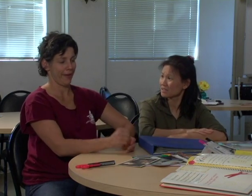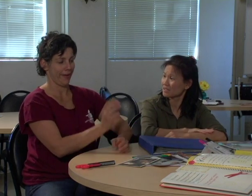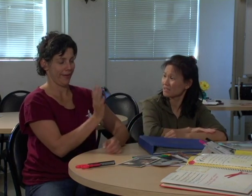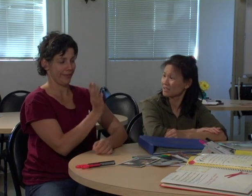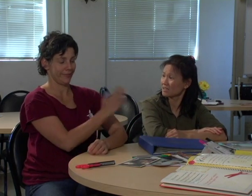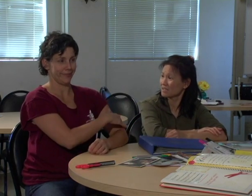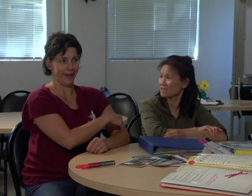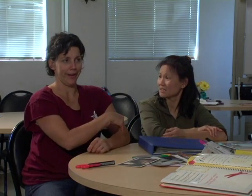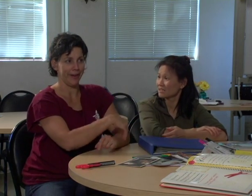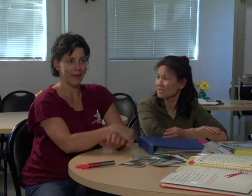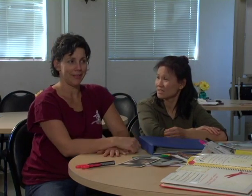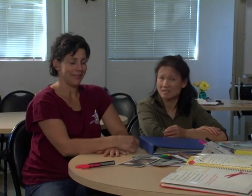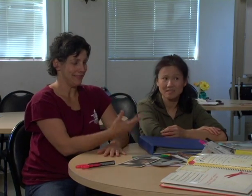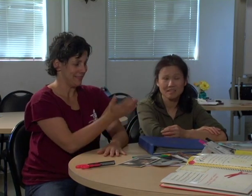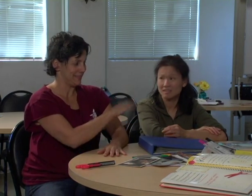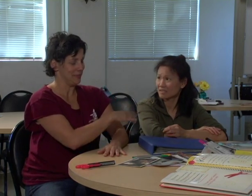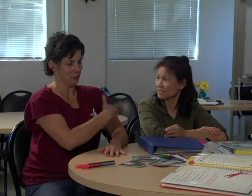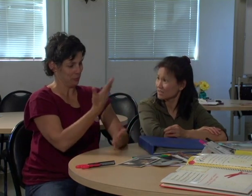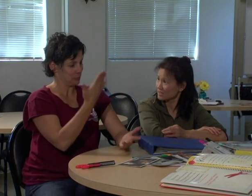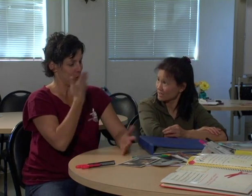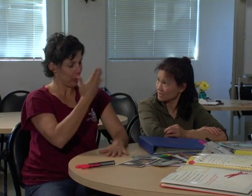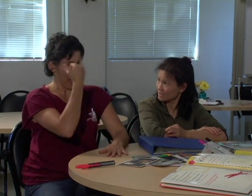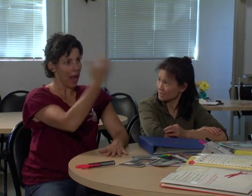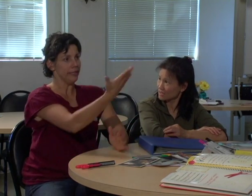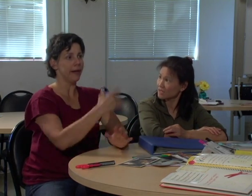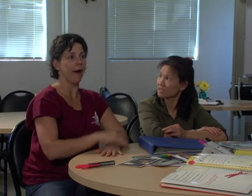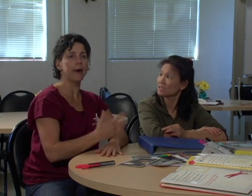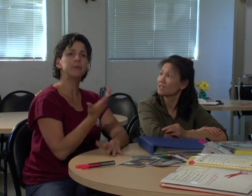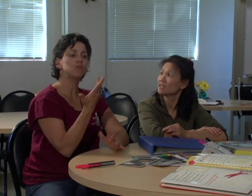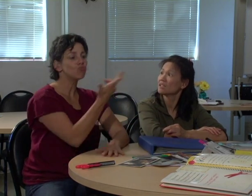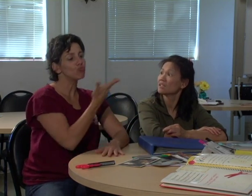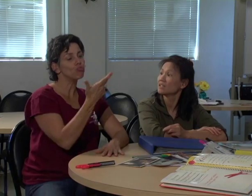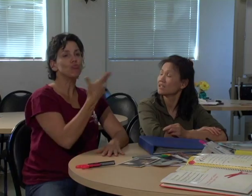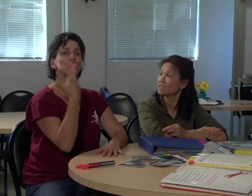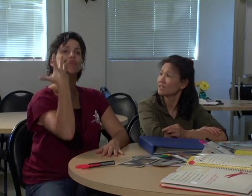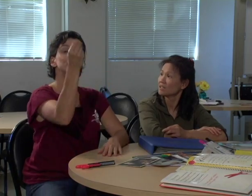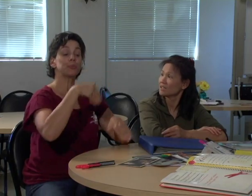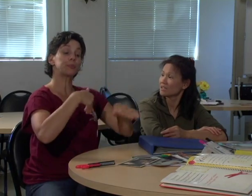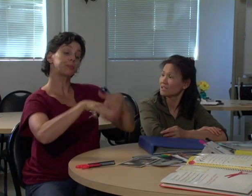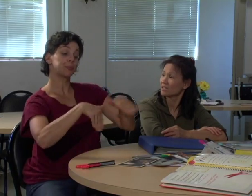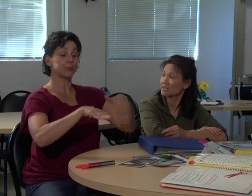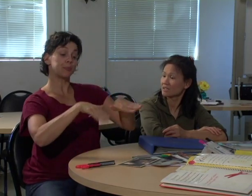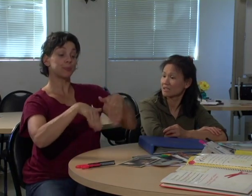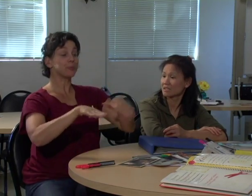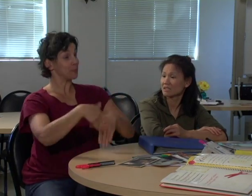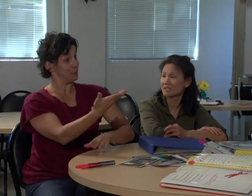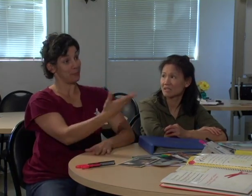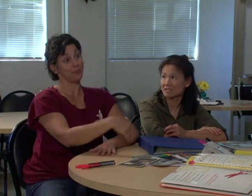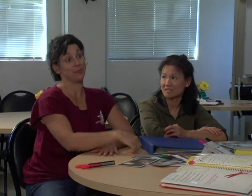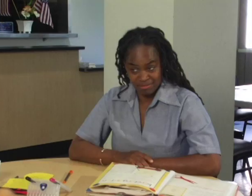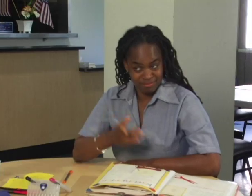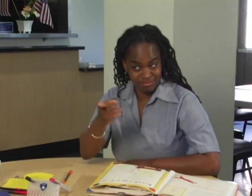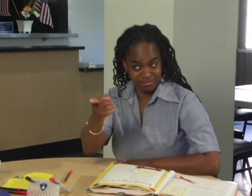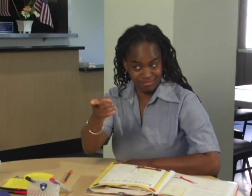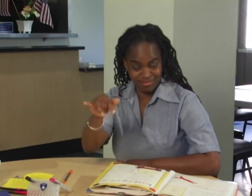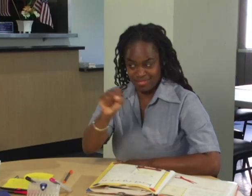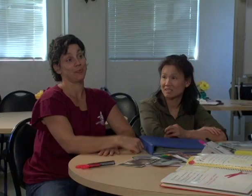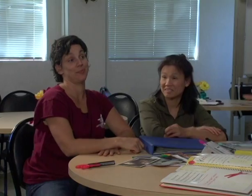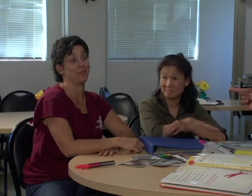Oh, come on. It's a good idea. Maybe the three of us should go for a walk more often. That sounds good. A